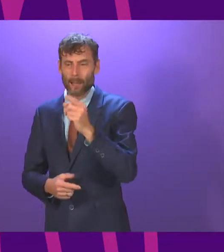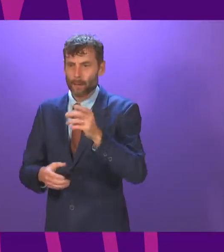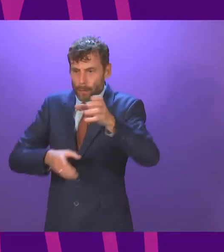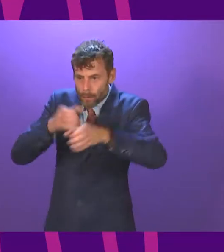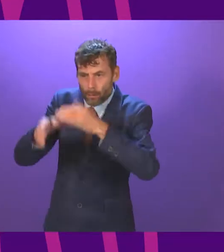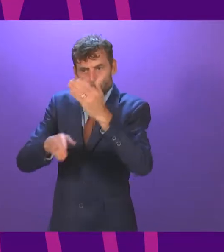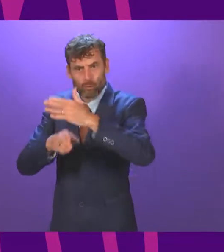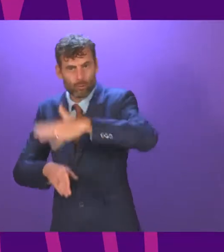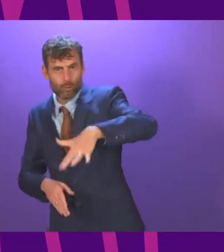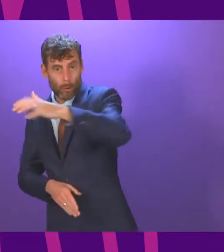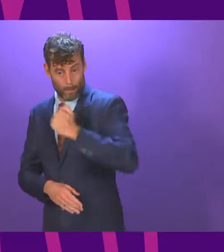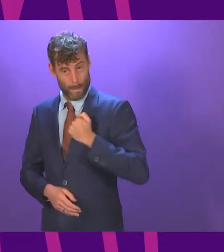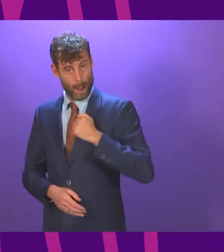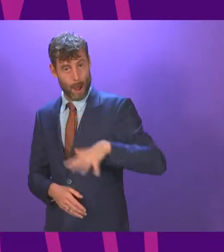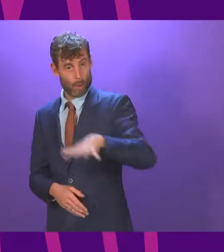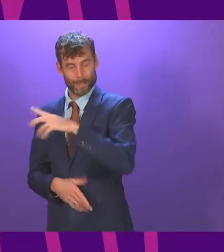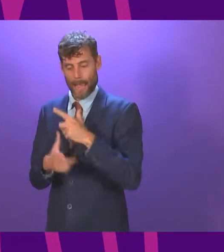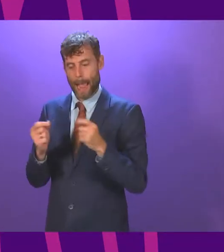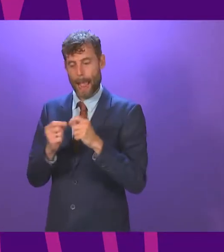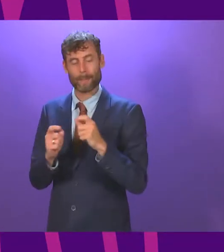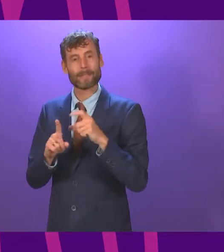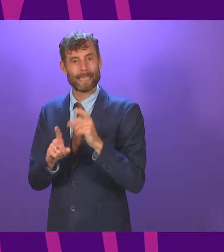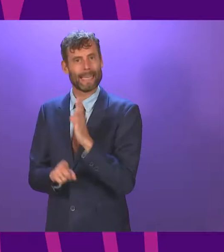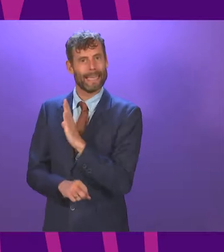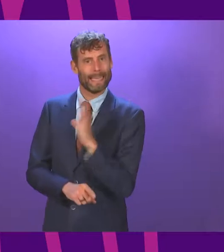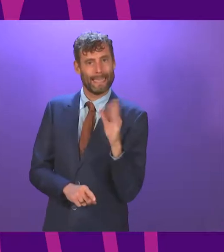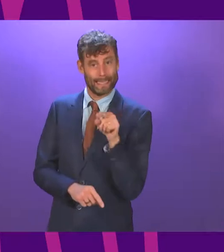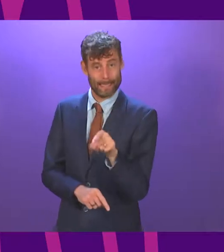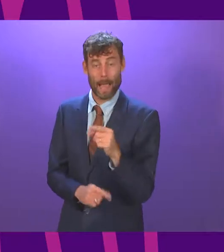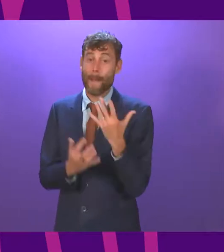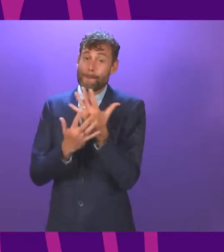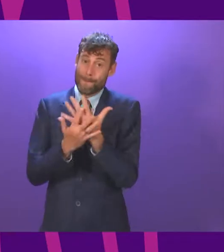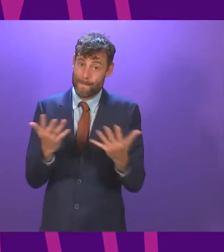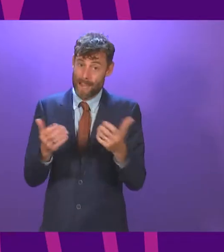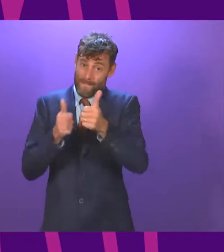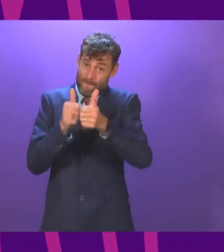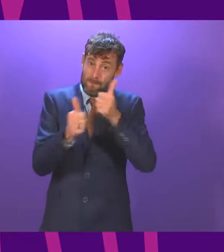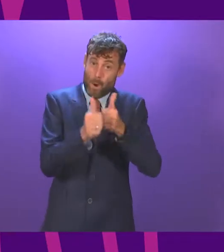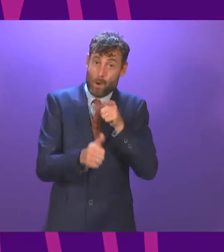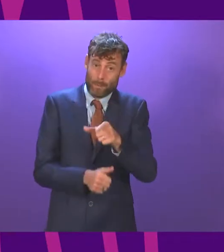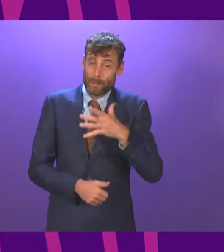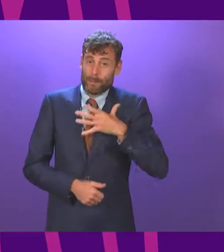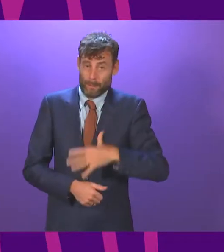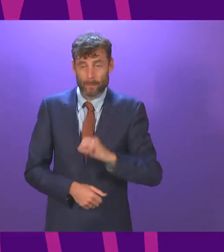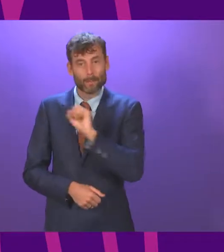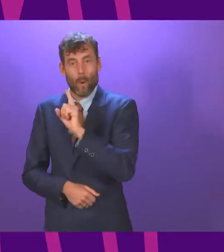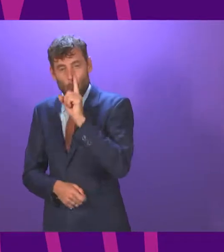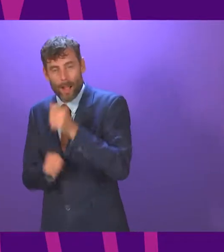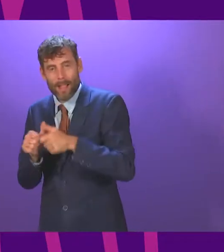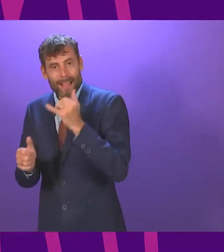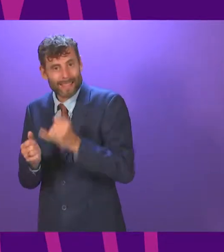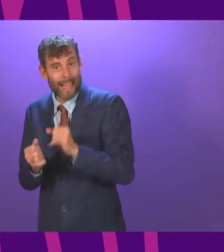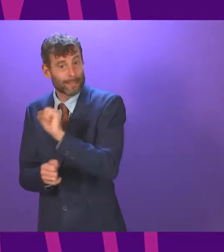people of my constituency of Aberdeenshire East. Many parts of Scotland currently rely on oil and gas for jobs, but in the North East it is an overwhelming